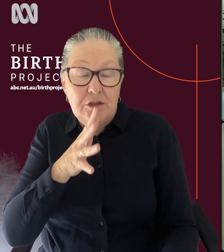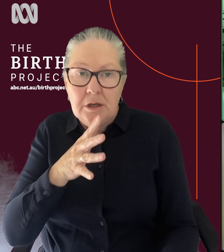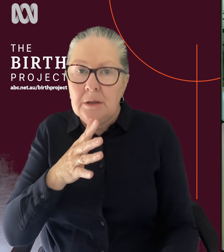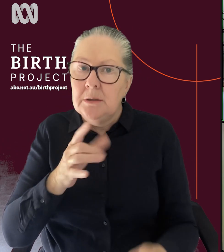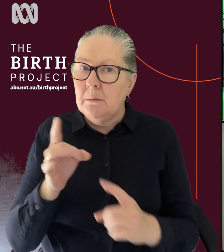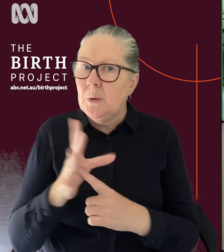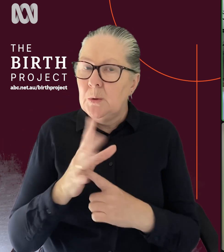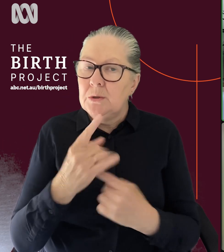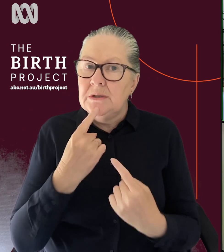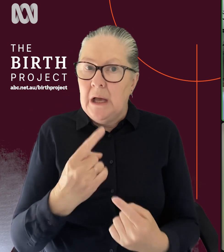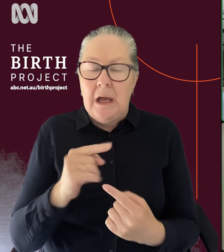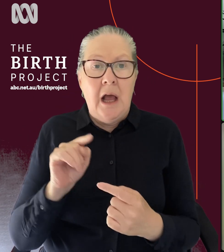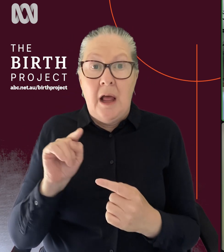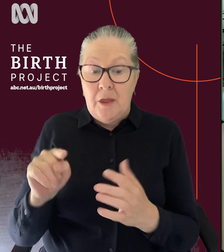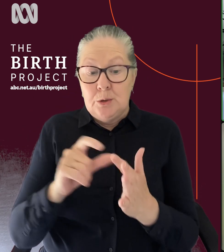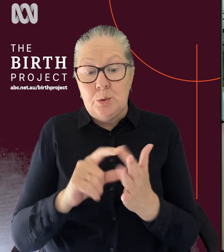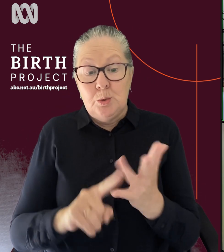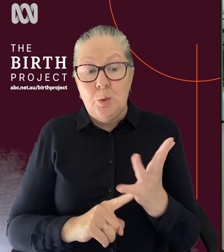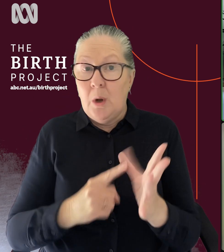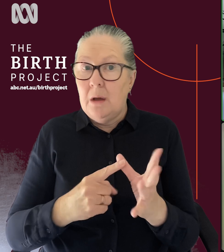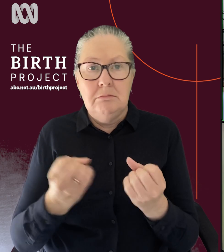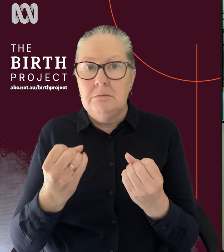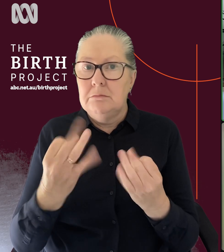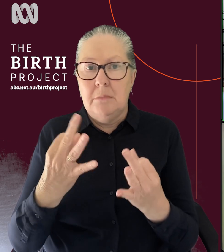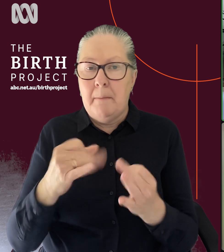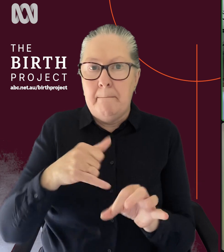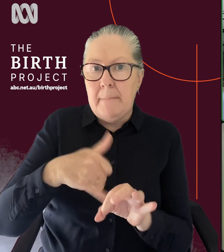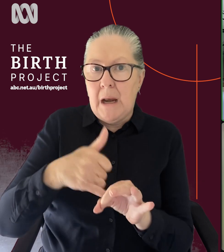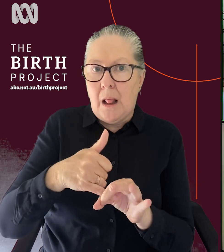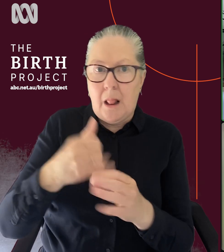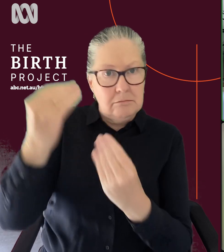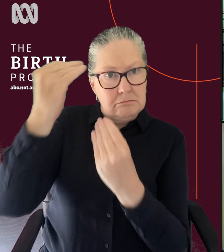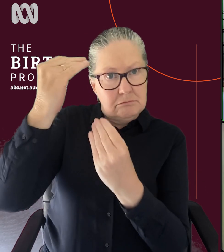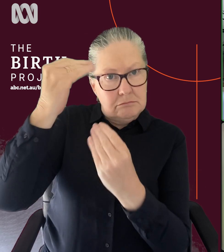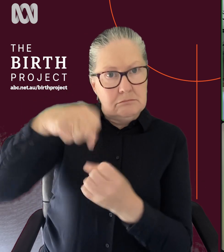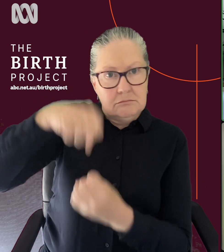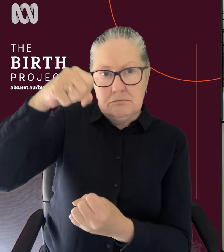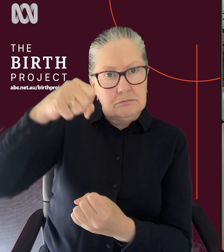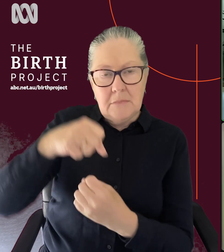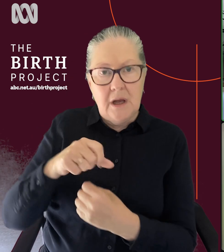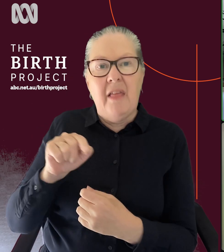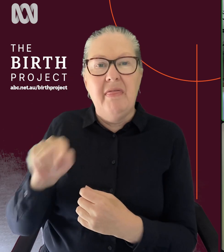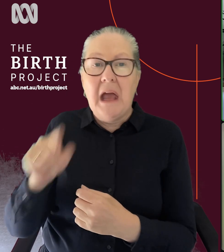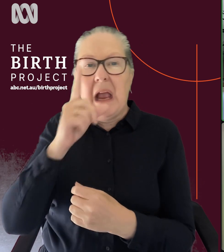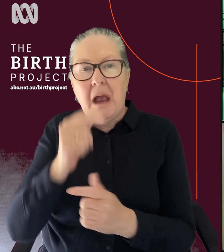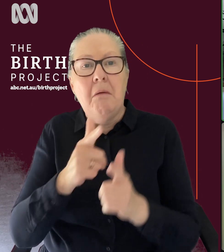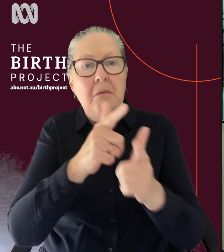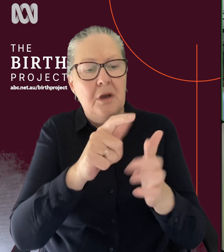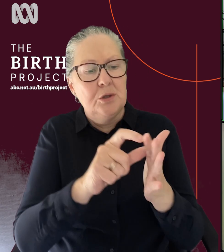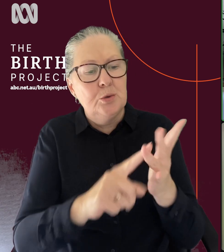I think it's really important here, that they are not medically trained. They can undertake some study, say, through the doula college, as